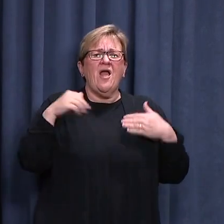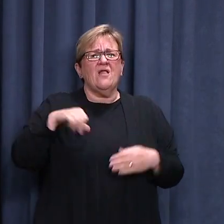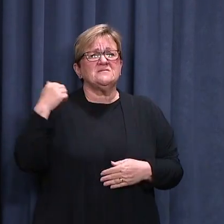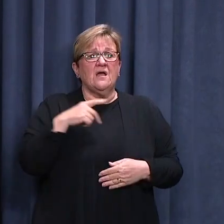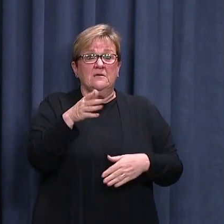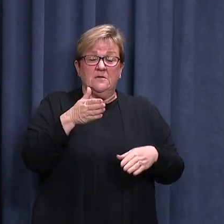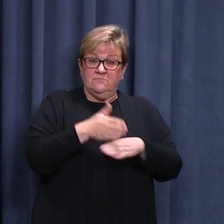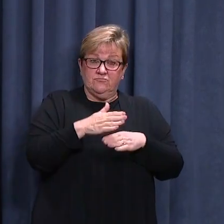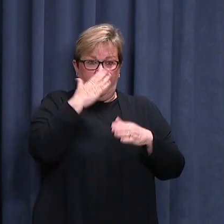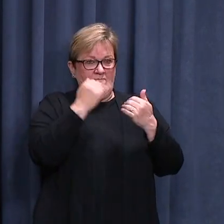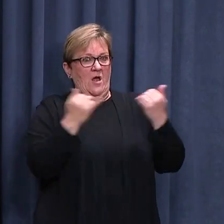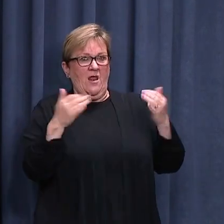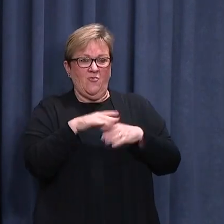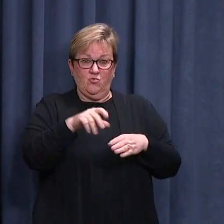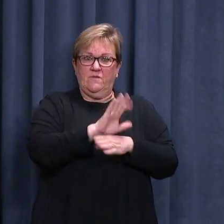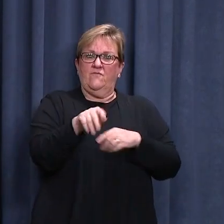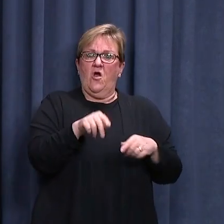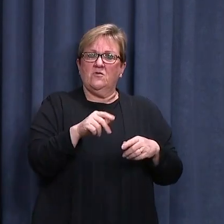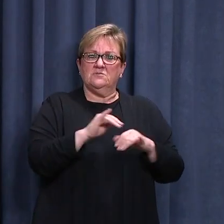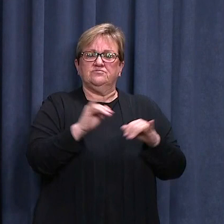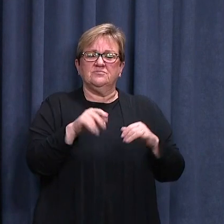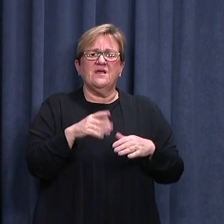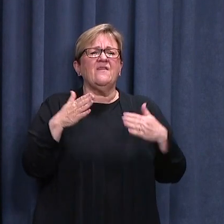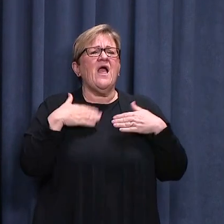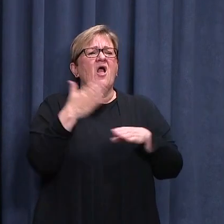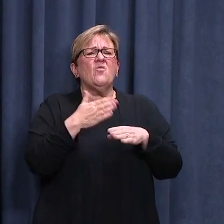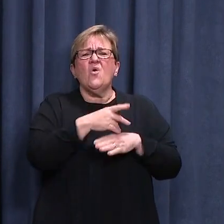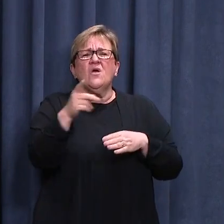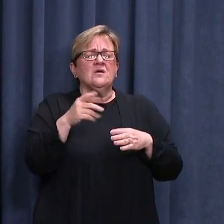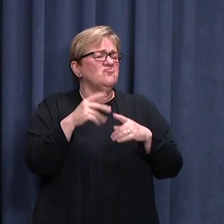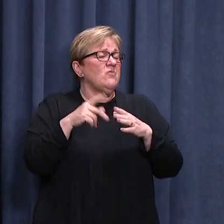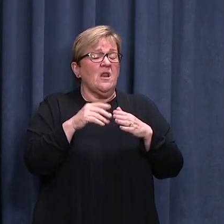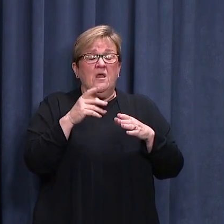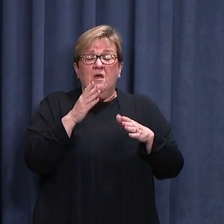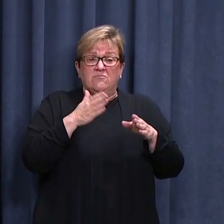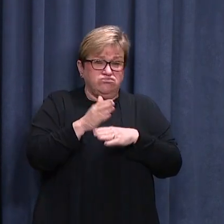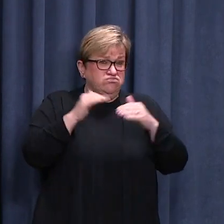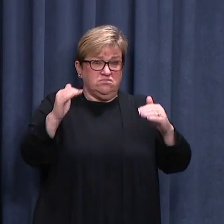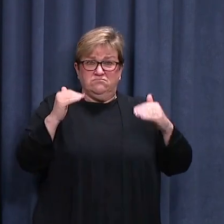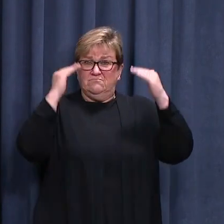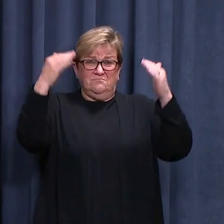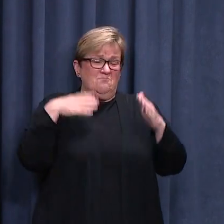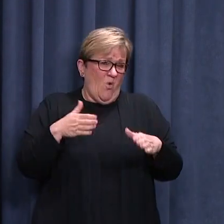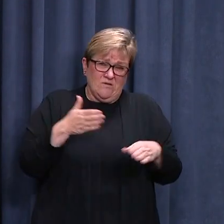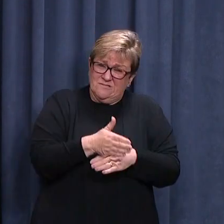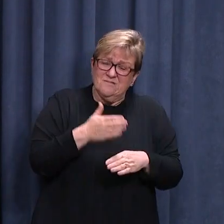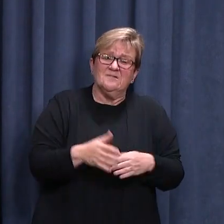who have been working on the front lines during this outbreak. Our health workers have been going above and beyond their normal roles.